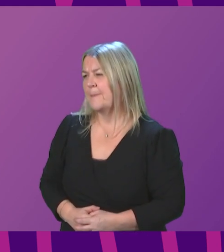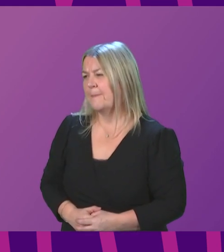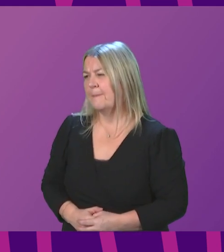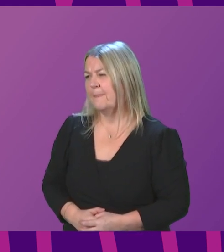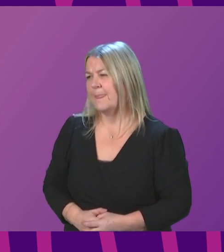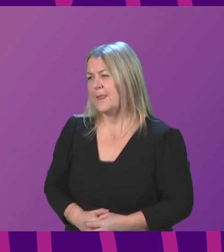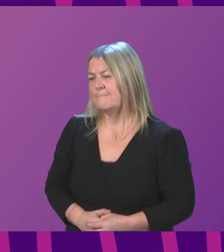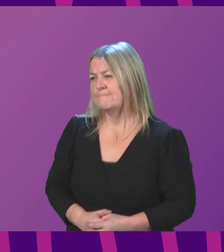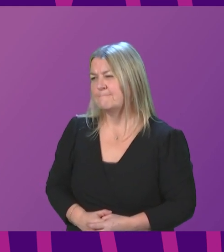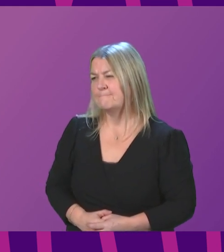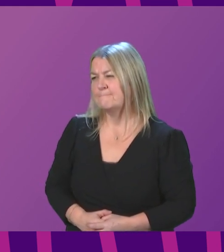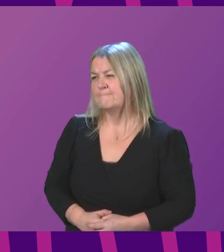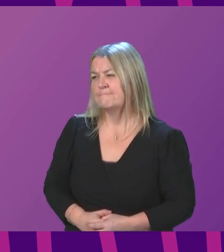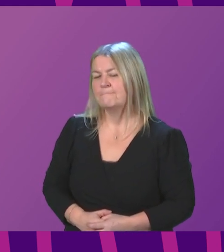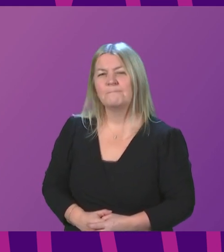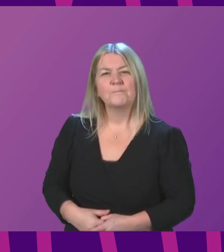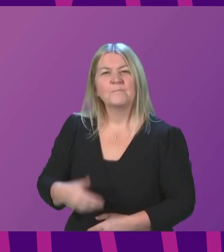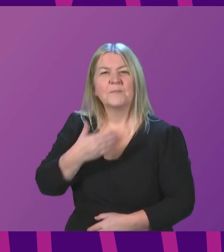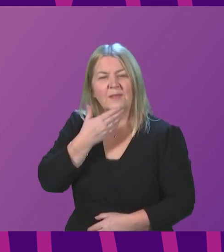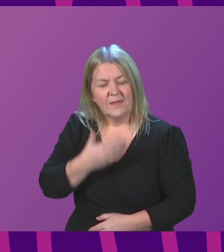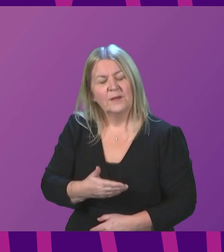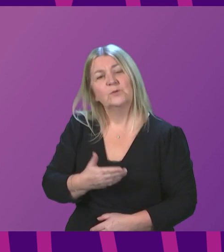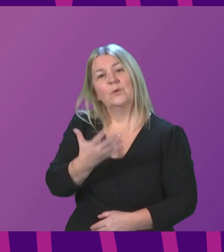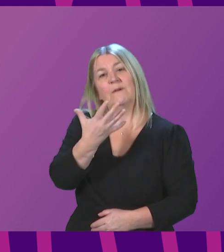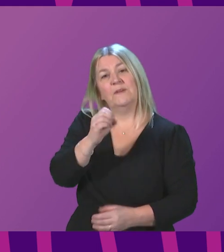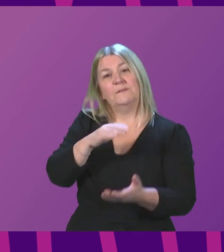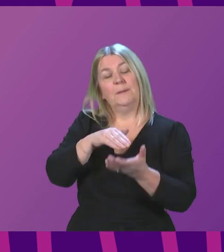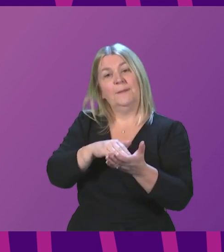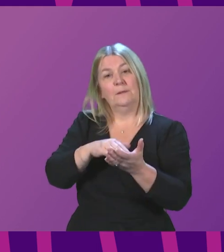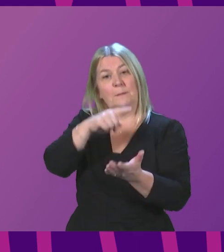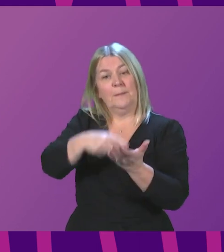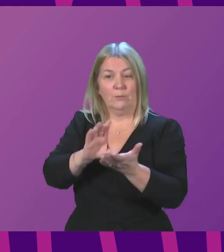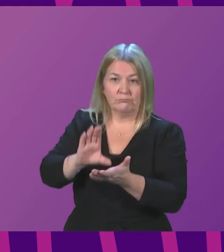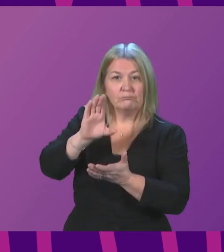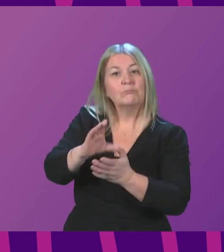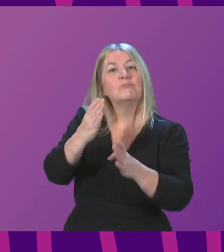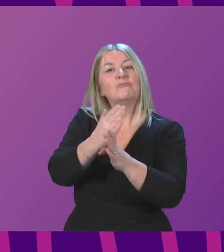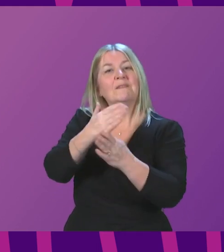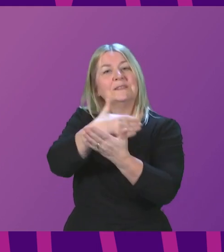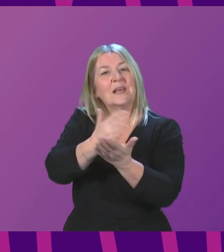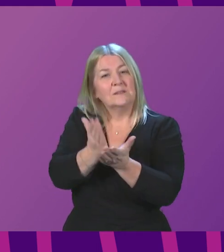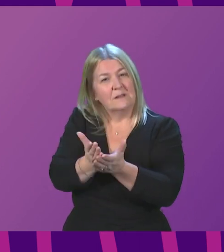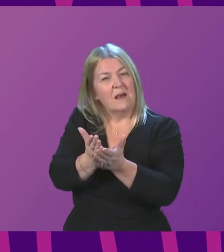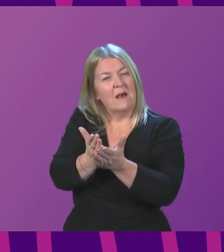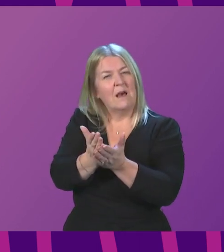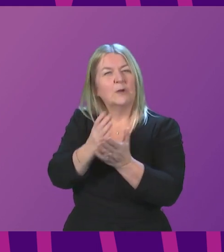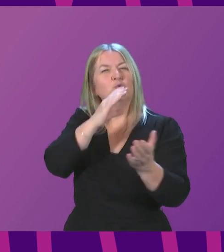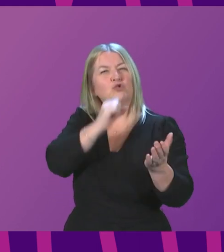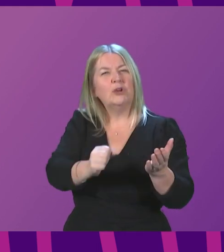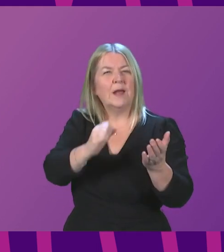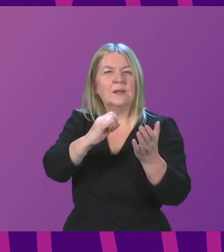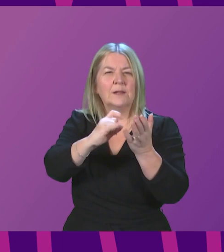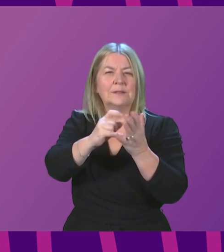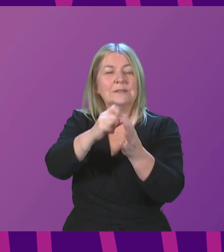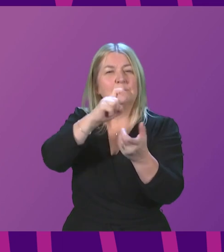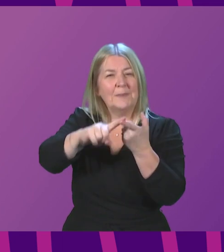Thank you presiding officer given the £50 million investment of private sector funding into the Shetland Space Centre would